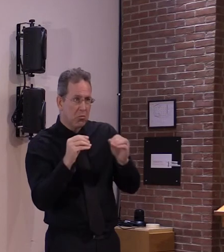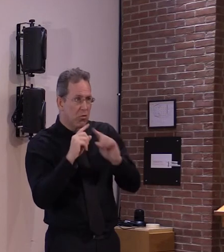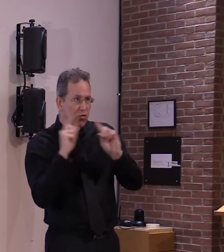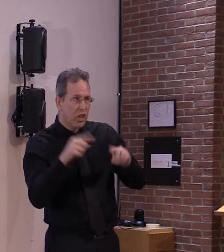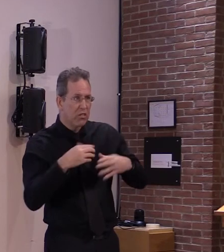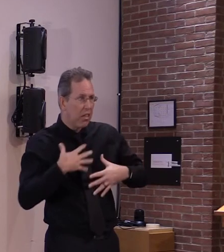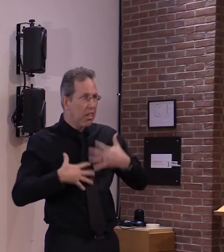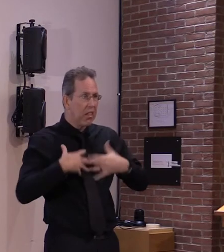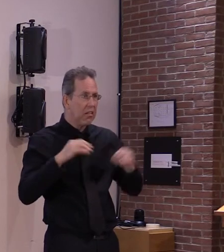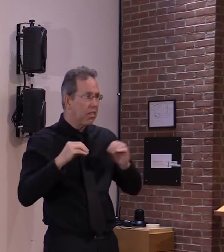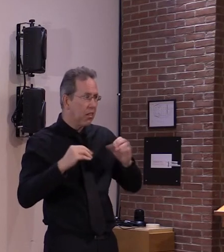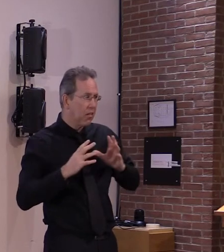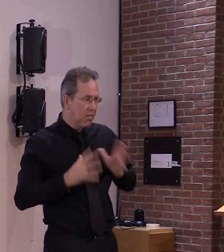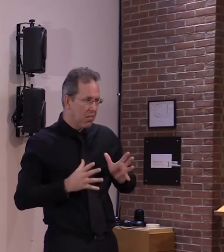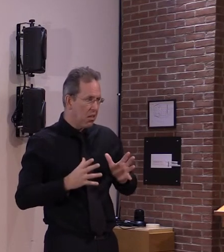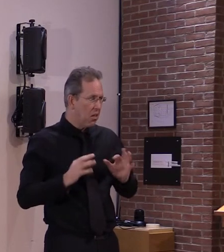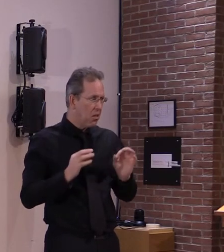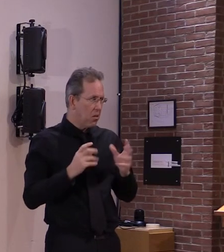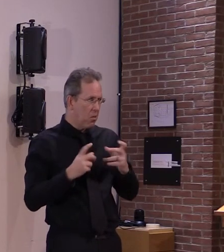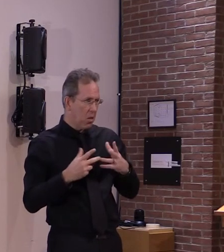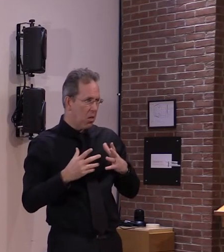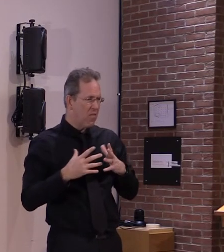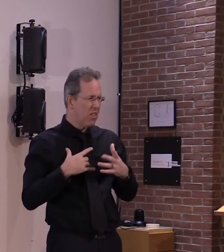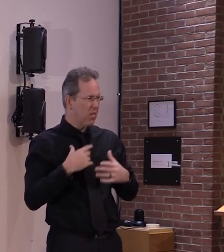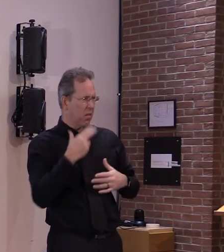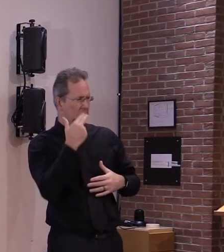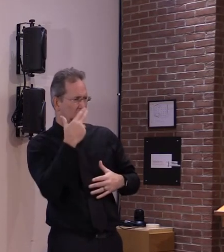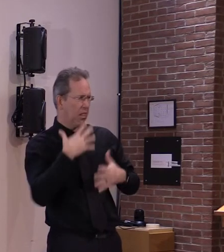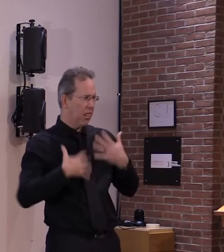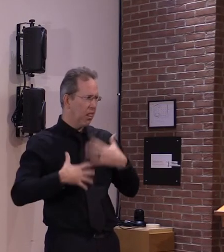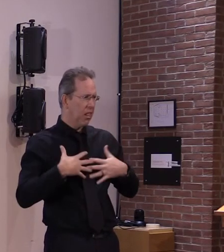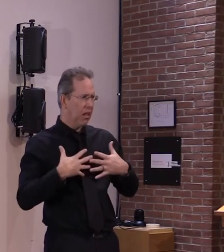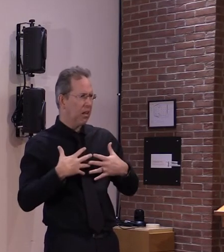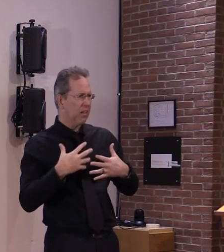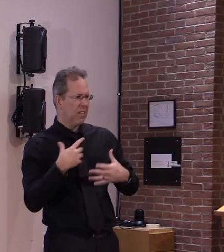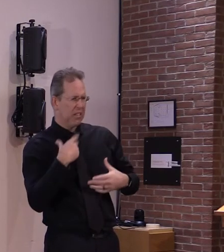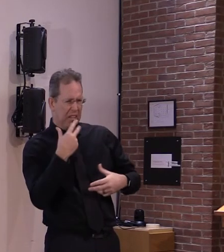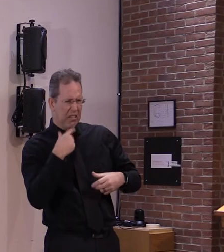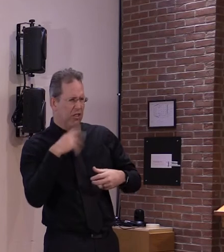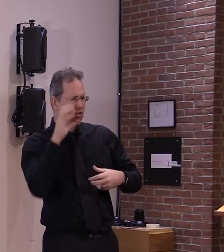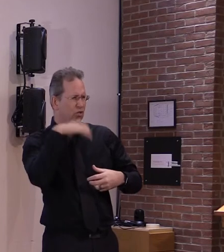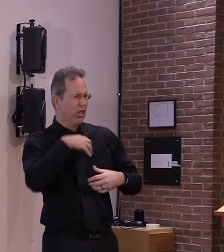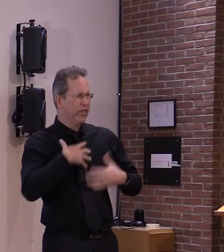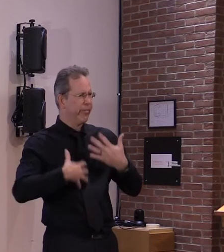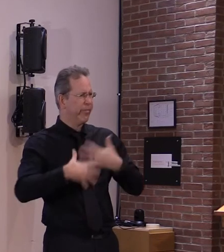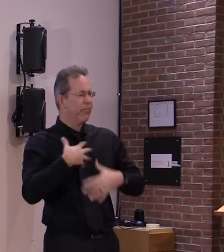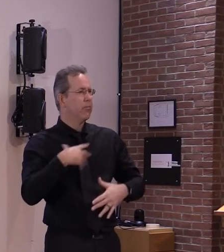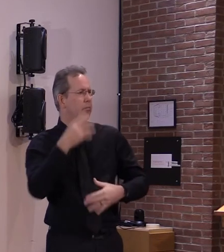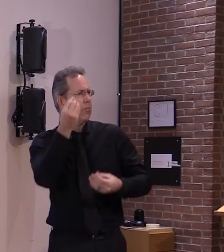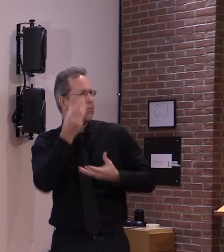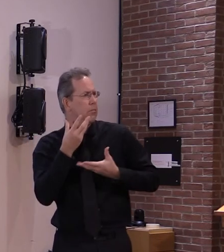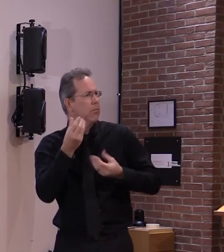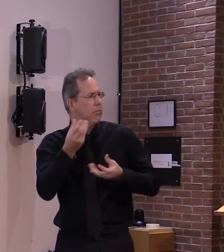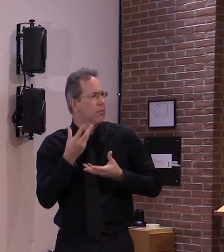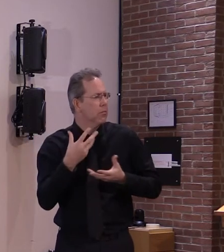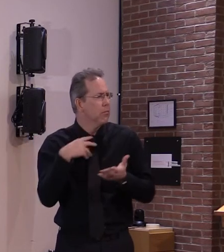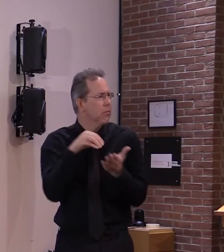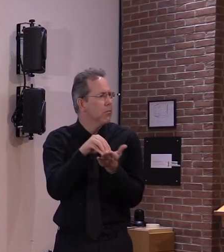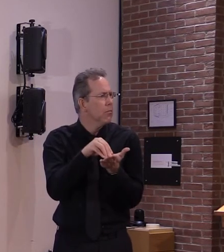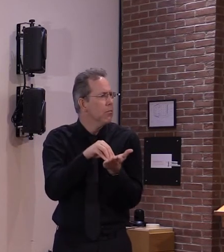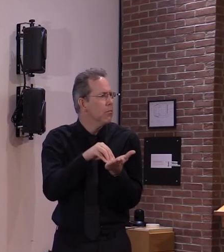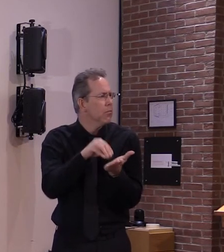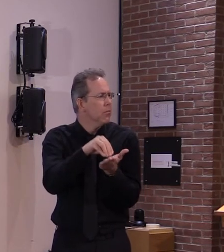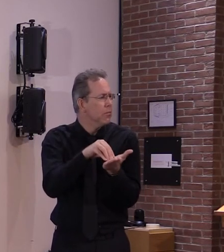time of injection so there are abundant ways for us to have these reported there's a whole vaccine adverse event